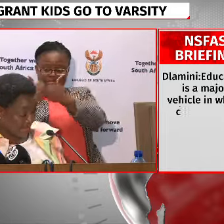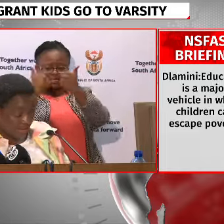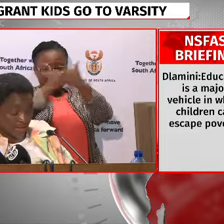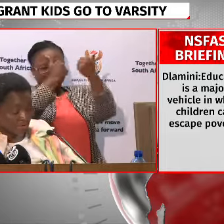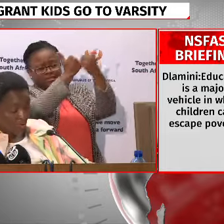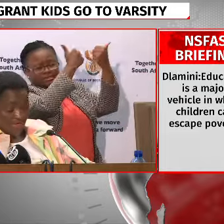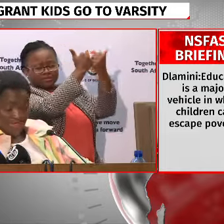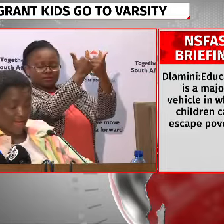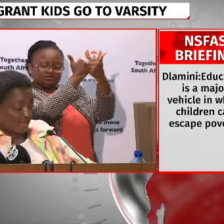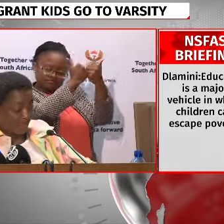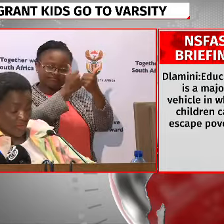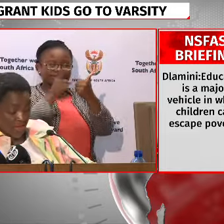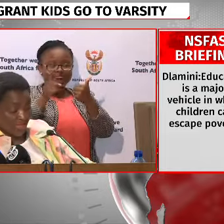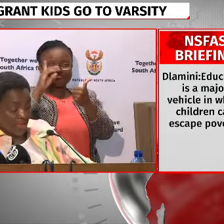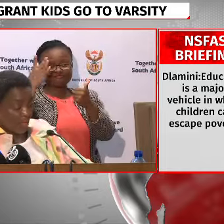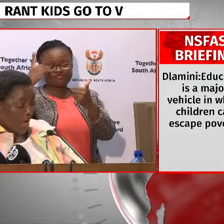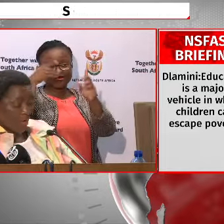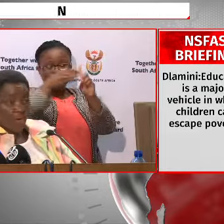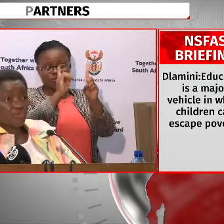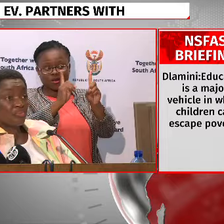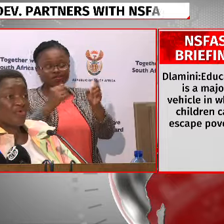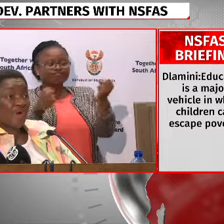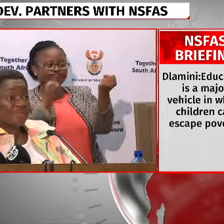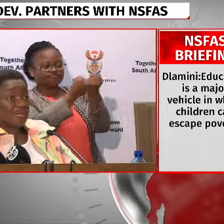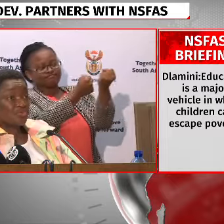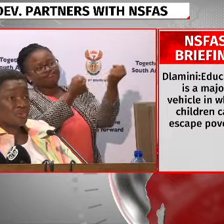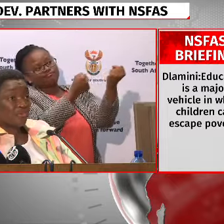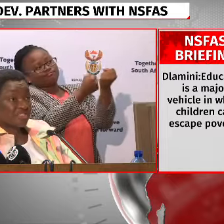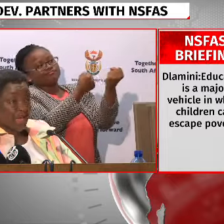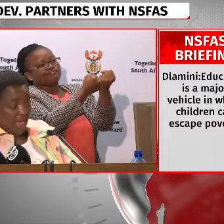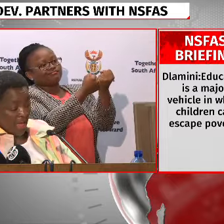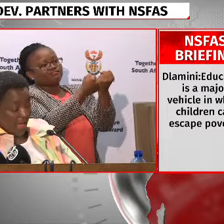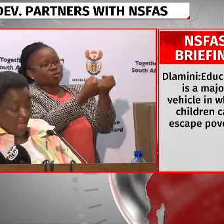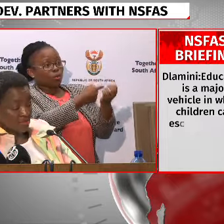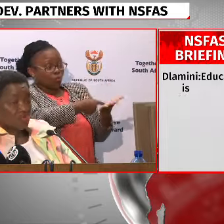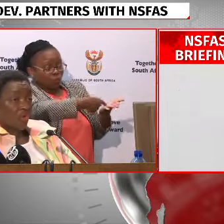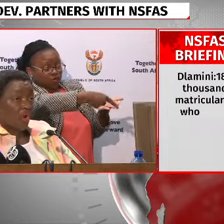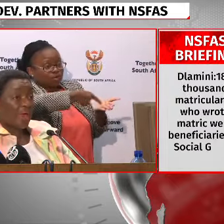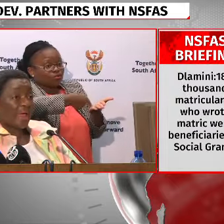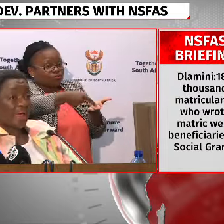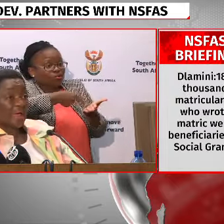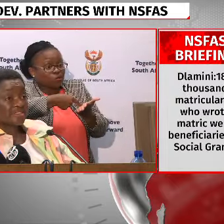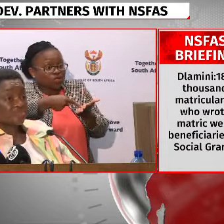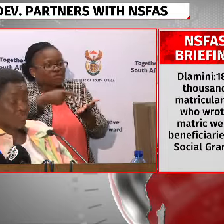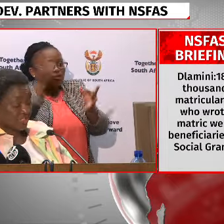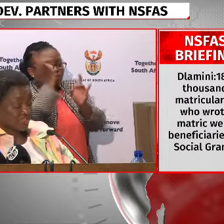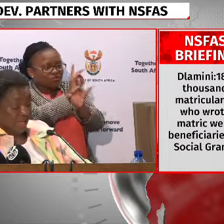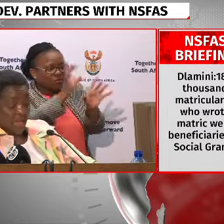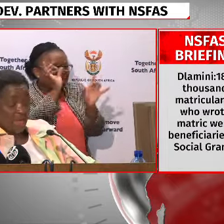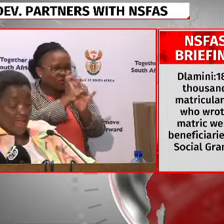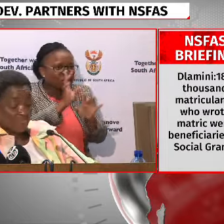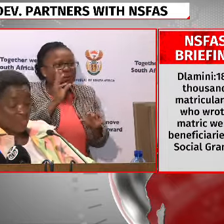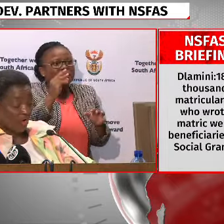country. Towards the end of the week, we are going to provide to the media and to all institutions